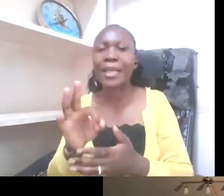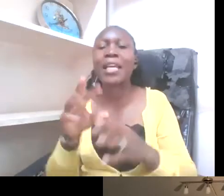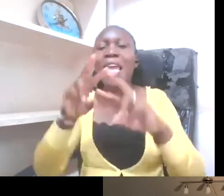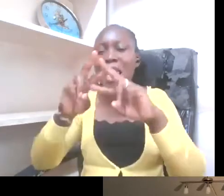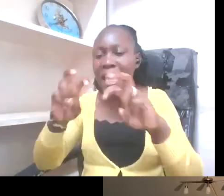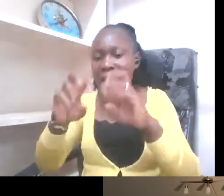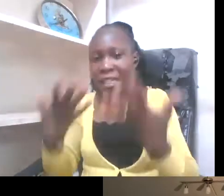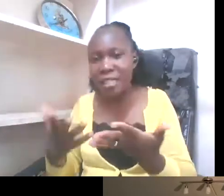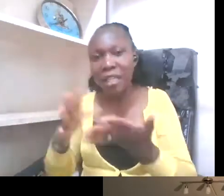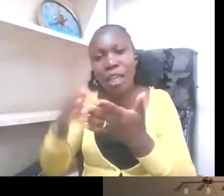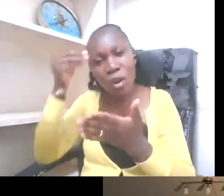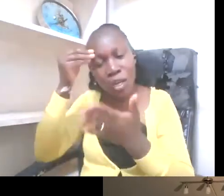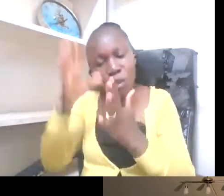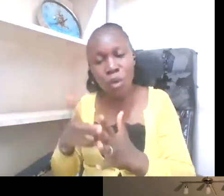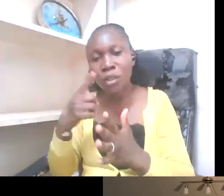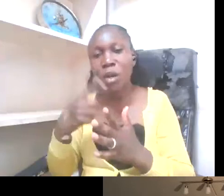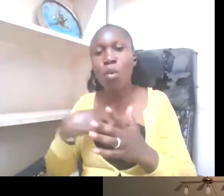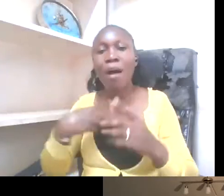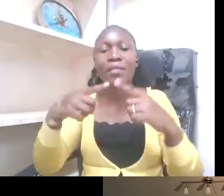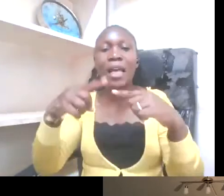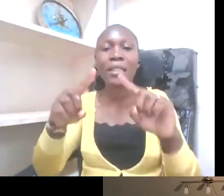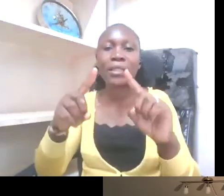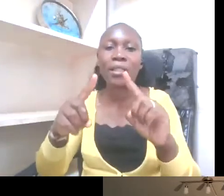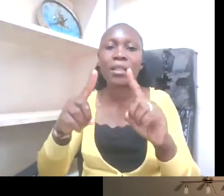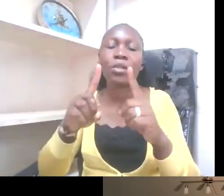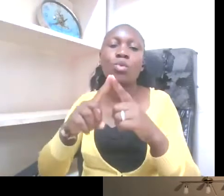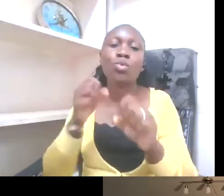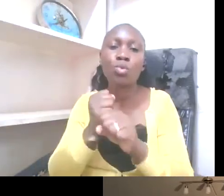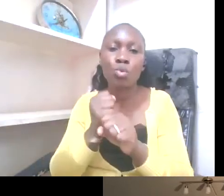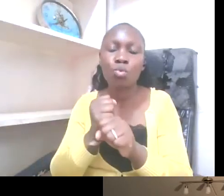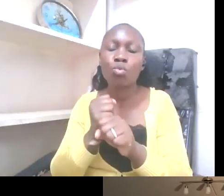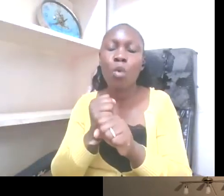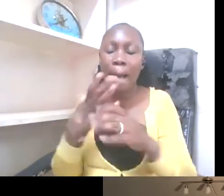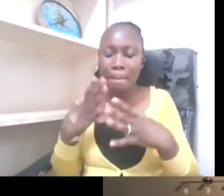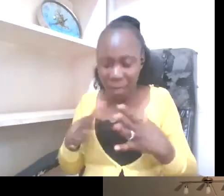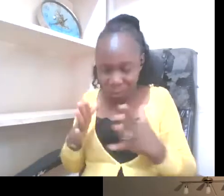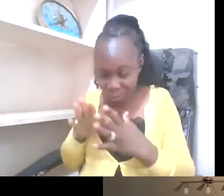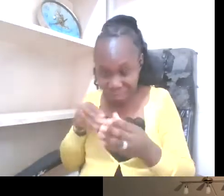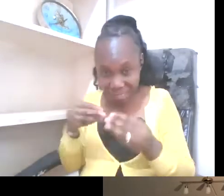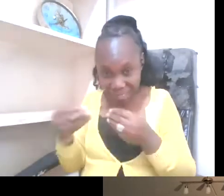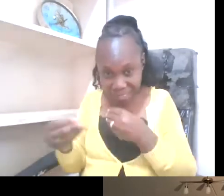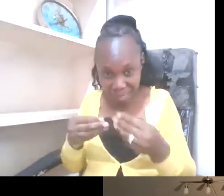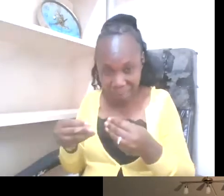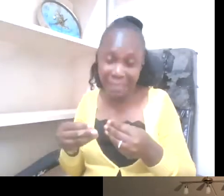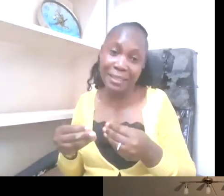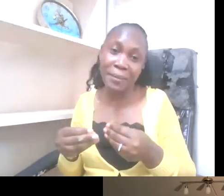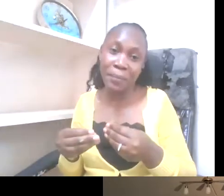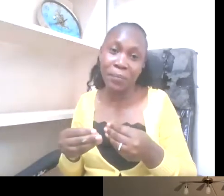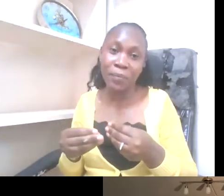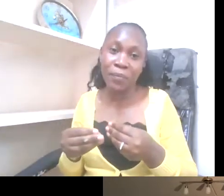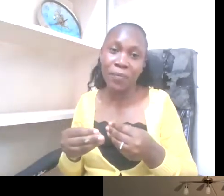presumable disability, which might not necessarily have to be one if there's an enabling environment at place